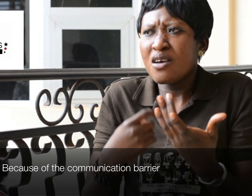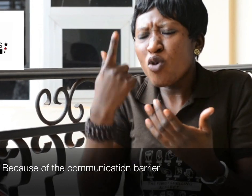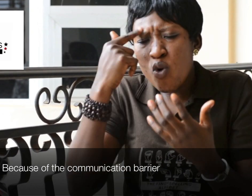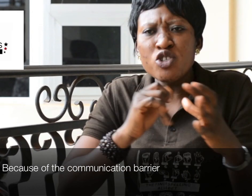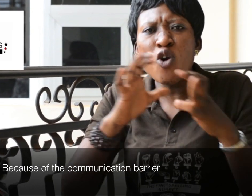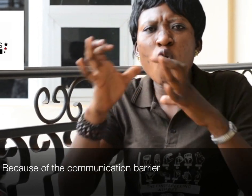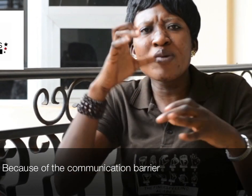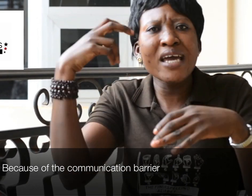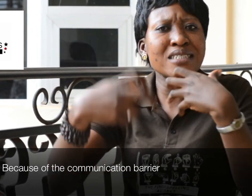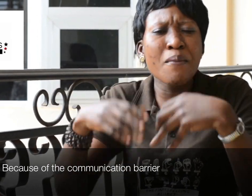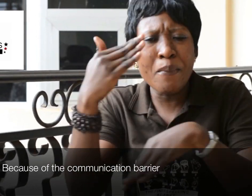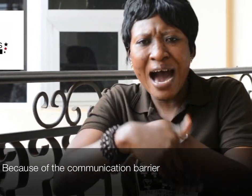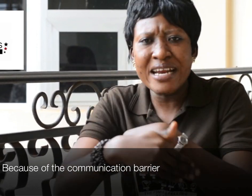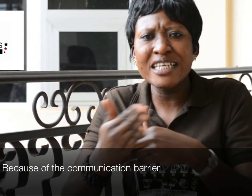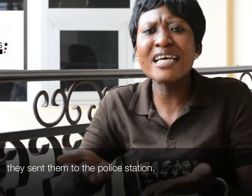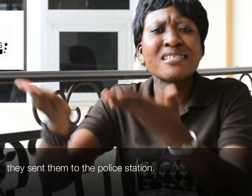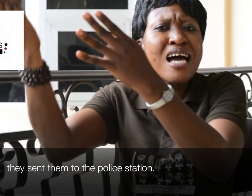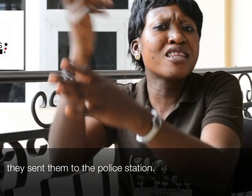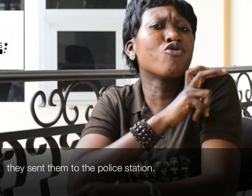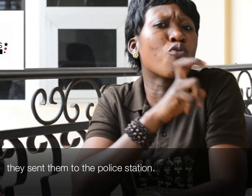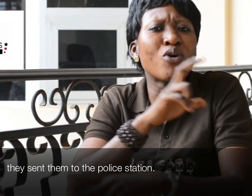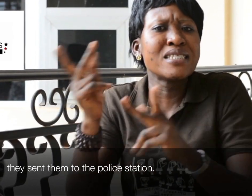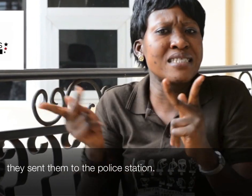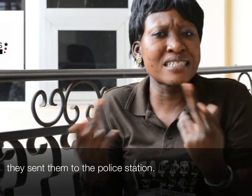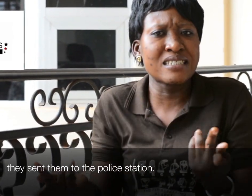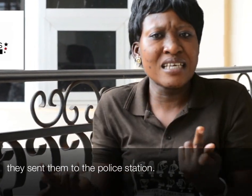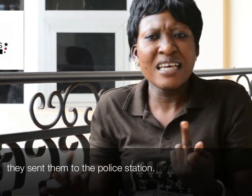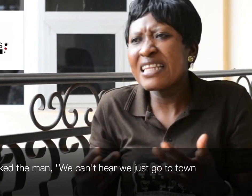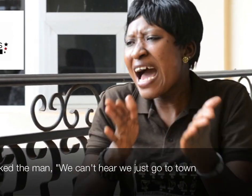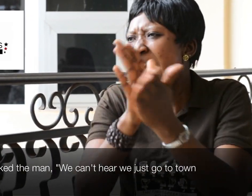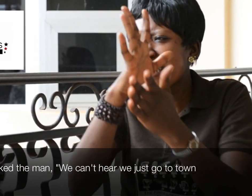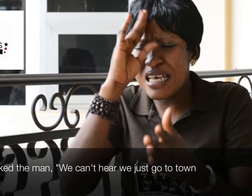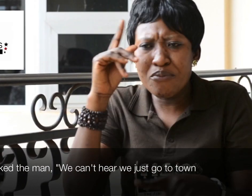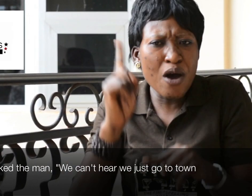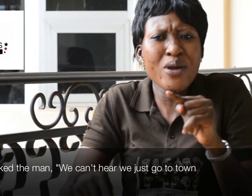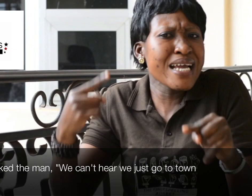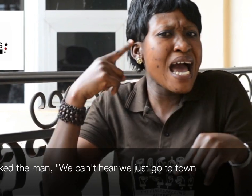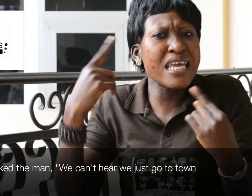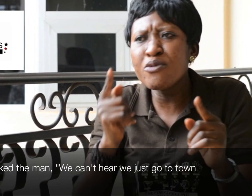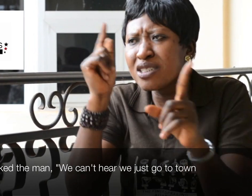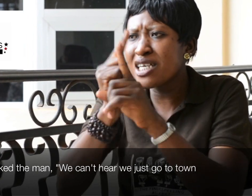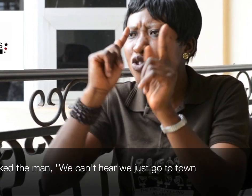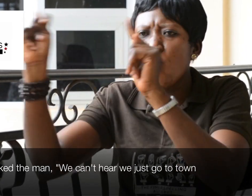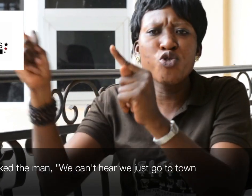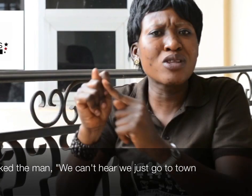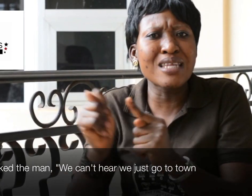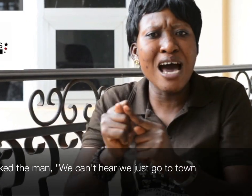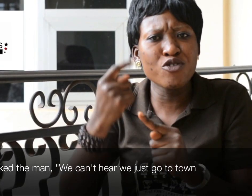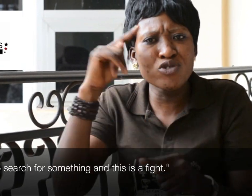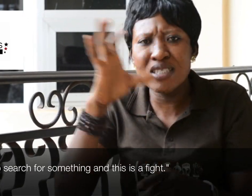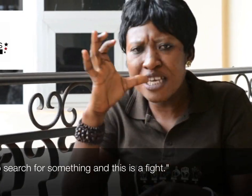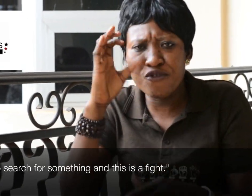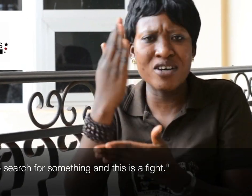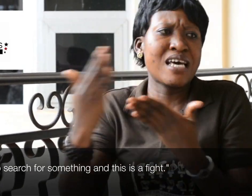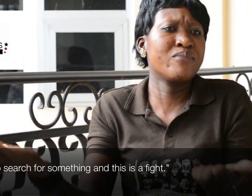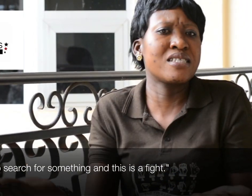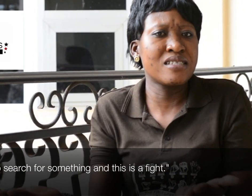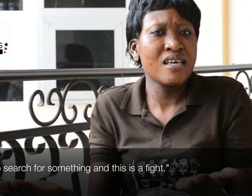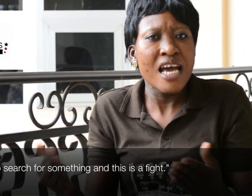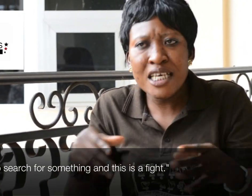Because of the communication barrier, they sent them to police station. They asked them, we can't help you just go to town to search for something. And